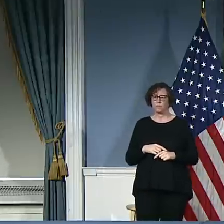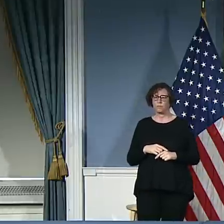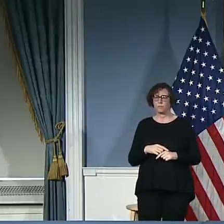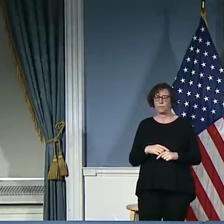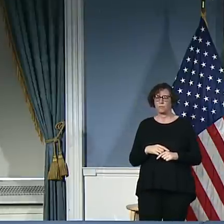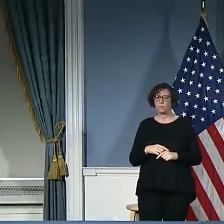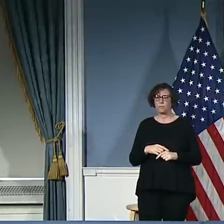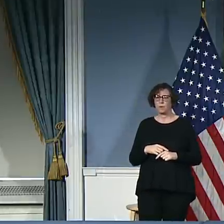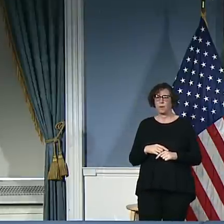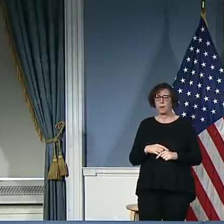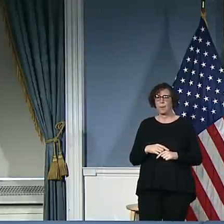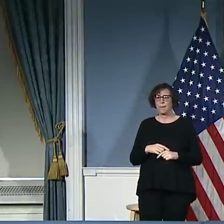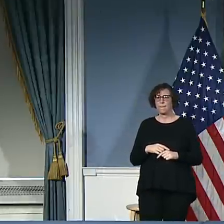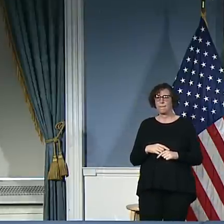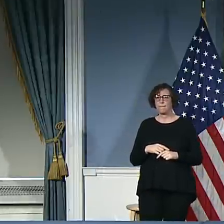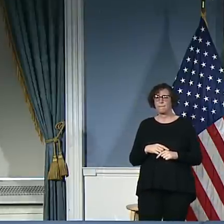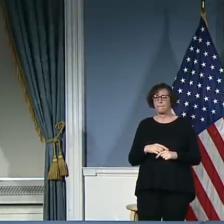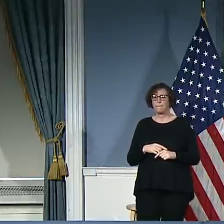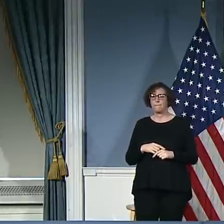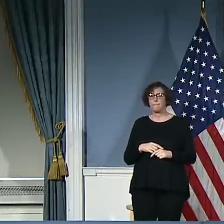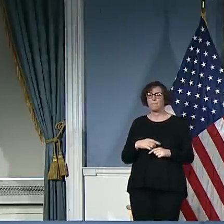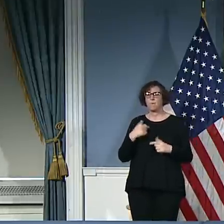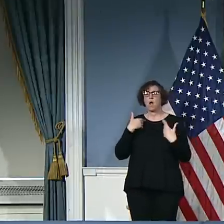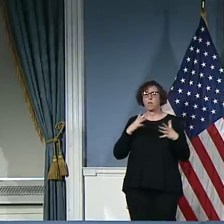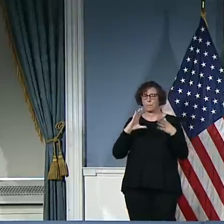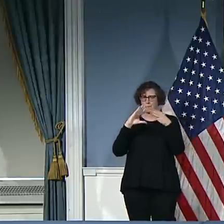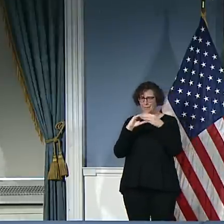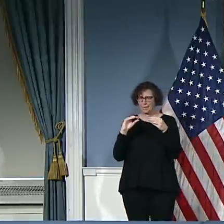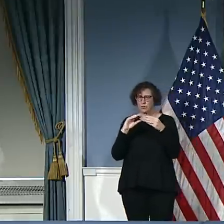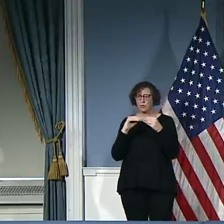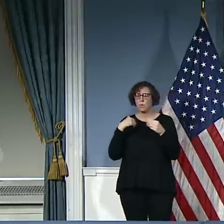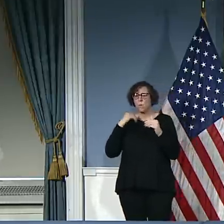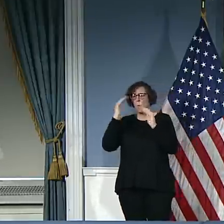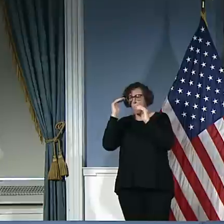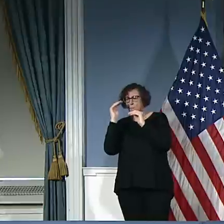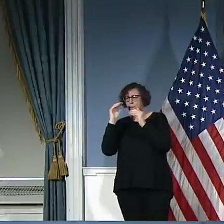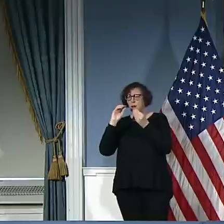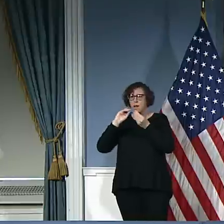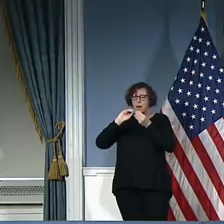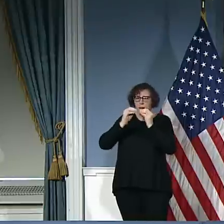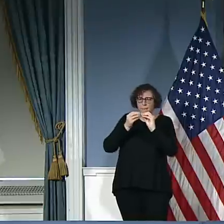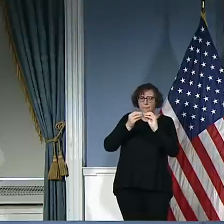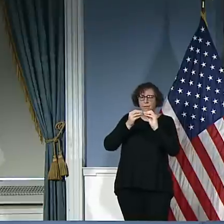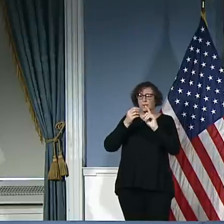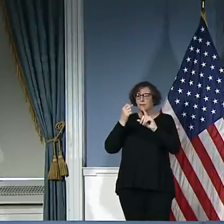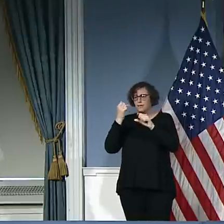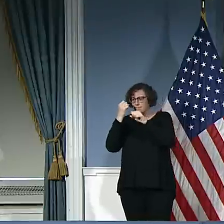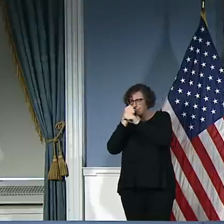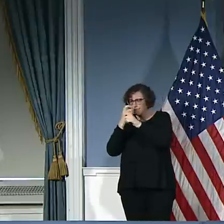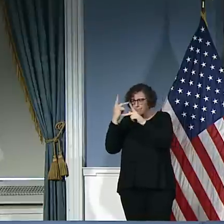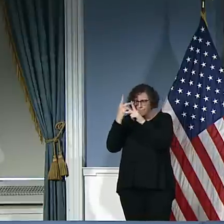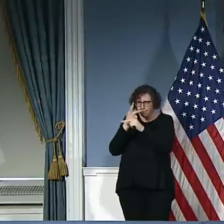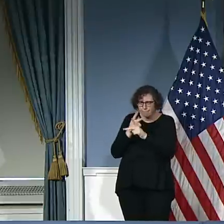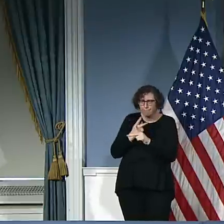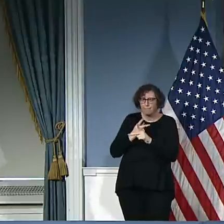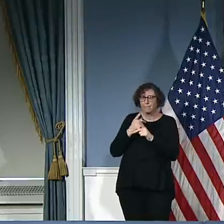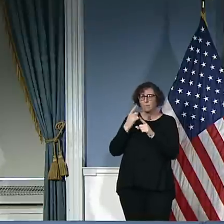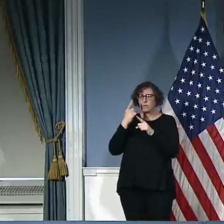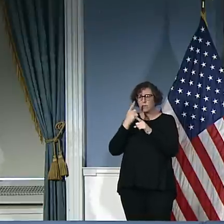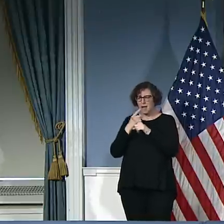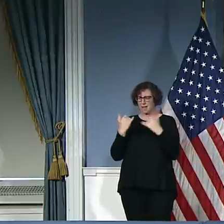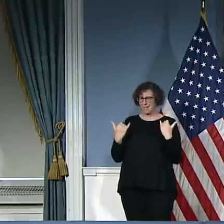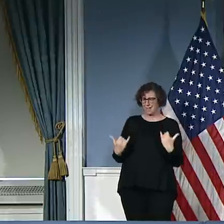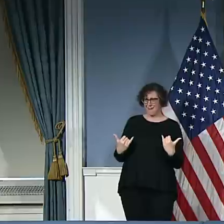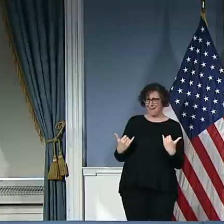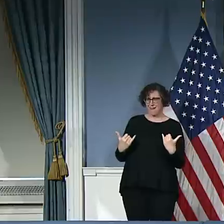the statistics, I'll now go the other way and pick up on your point, which is, hey, everybody out there, know, if you're an